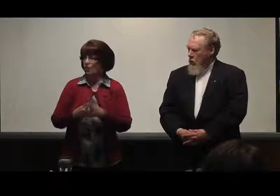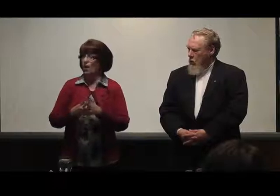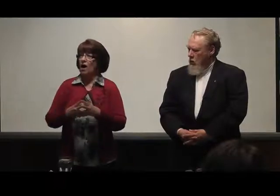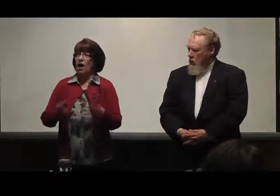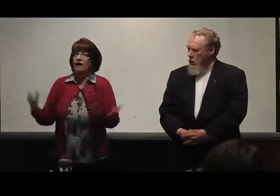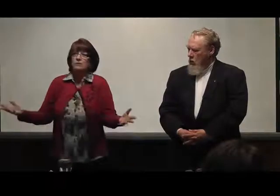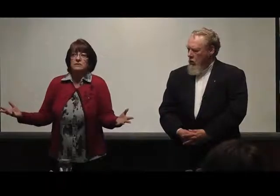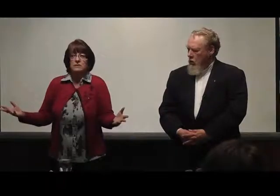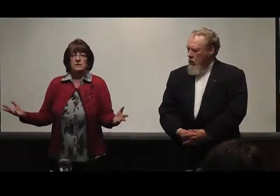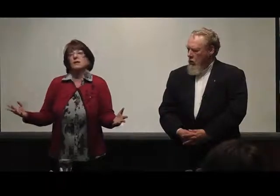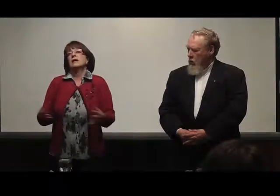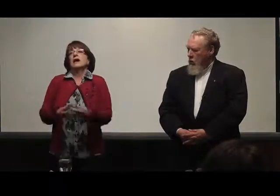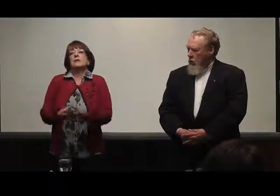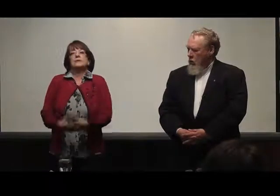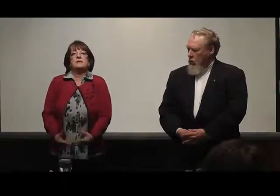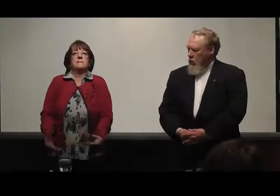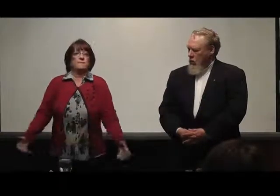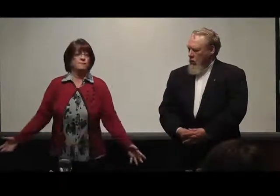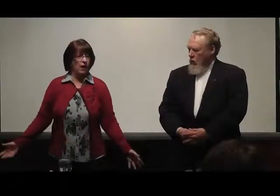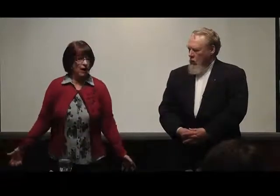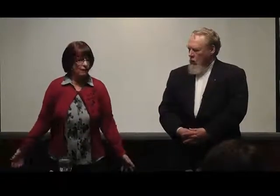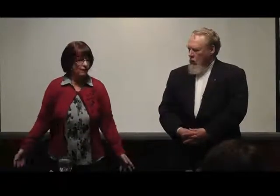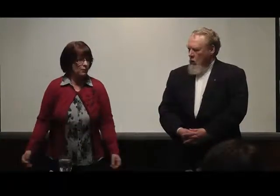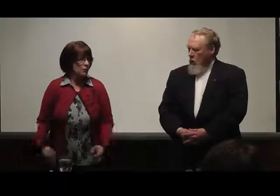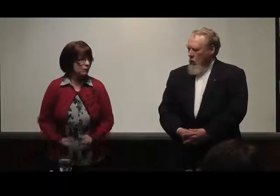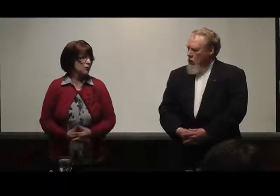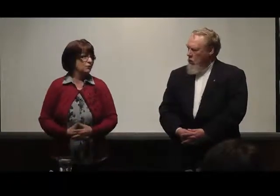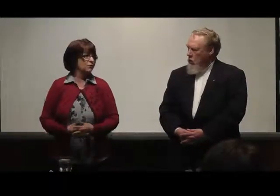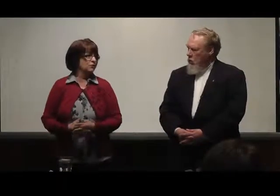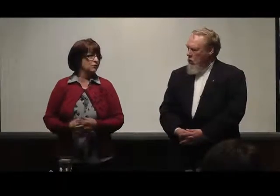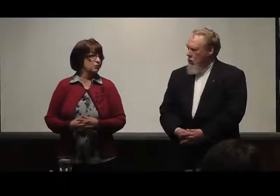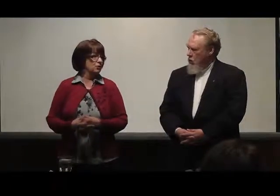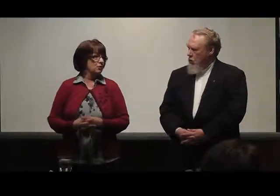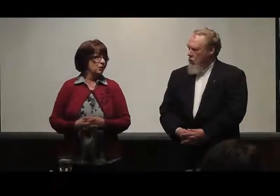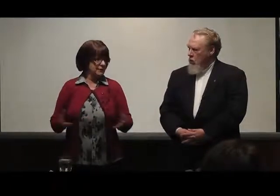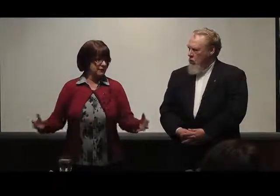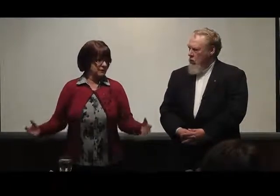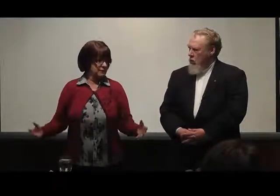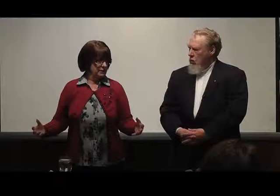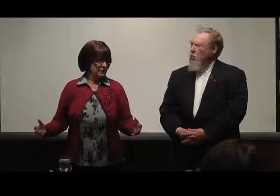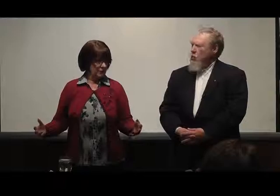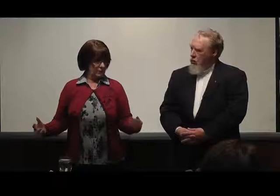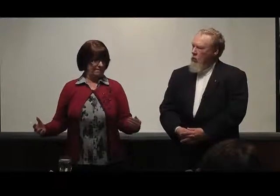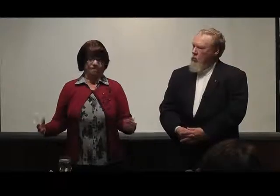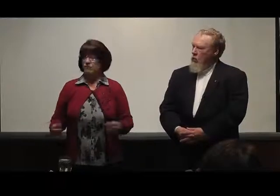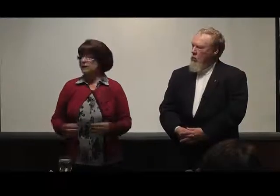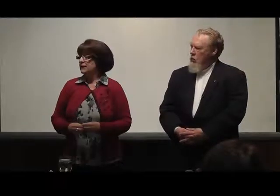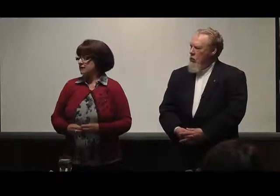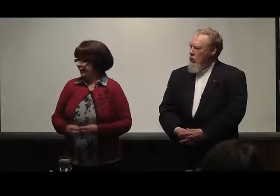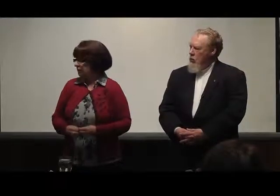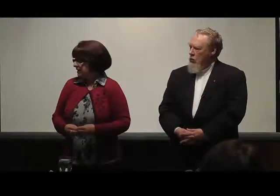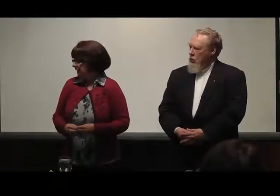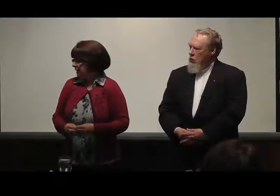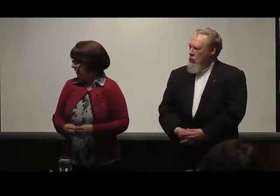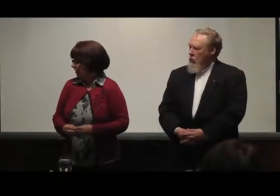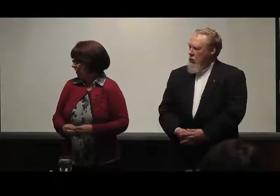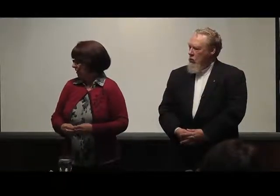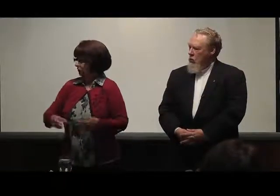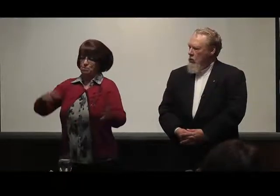I was little, I was about five, and we moved to Los Angeles, California. Downtown L.A.,